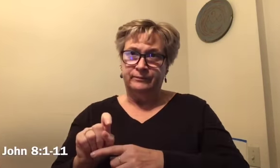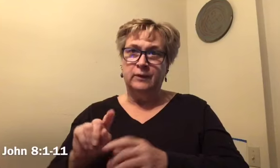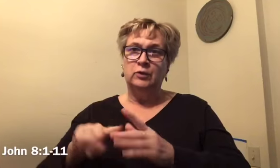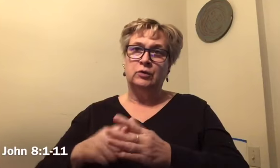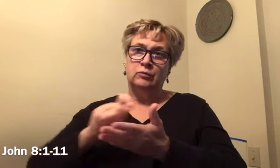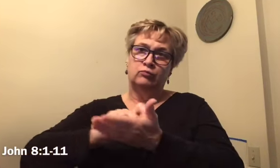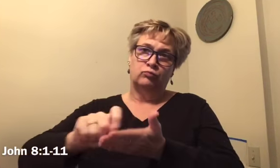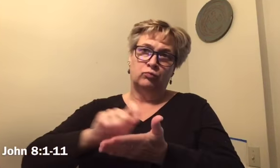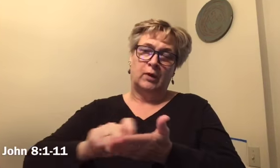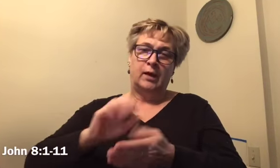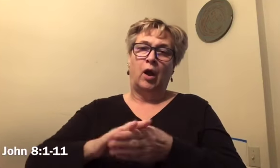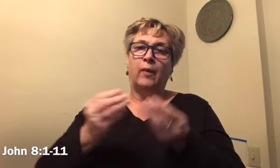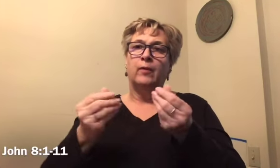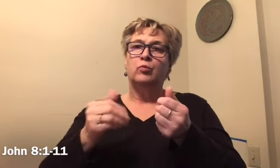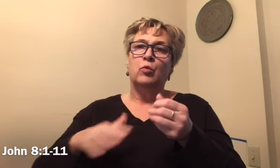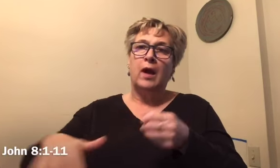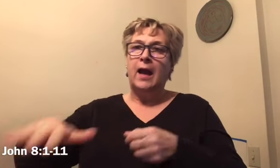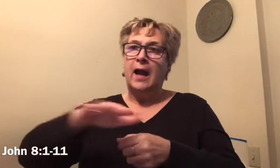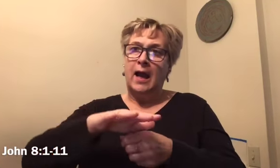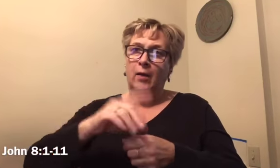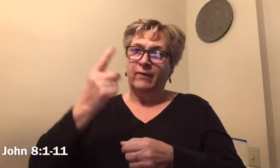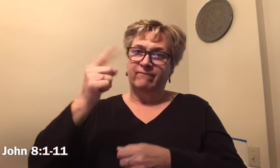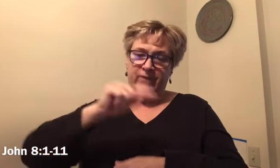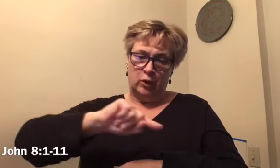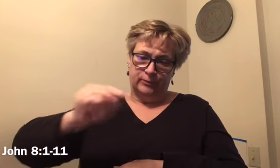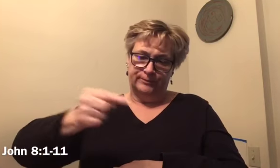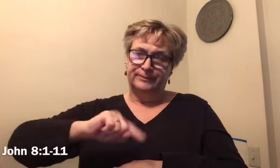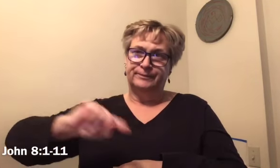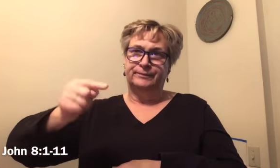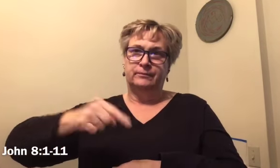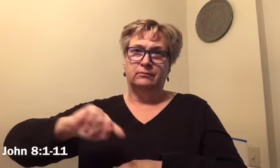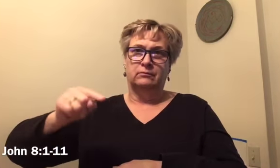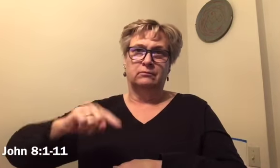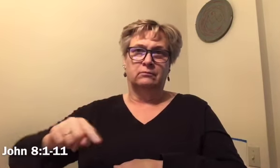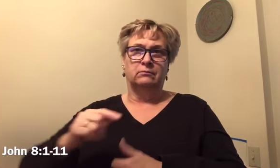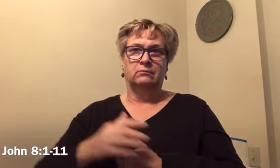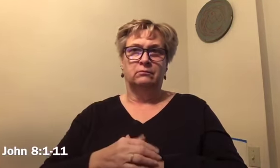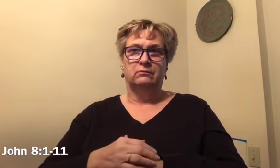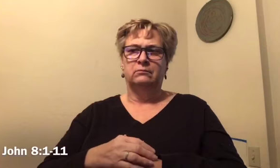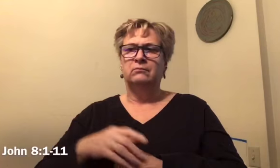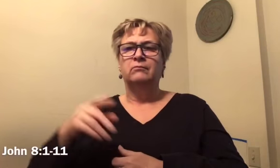Jesus bent down and began to write on the ground with his finger